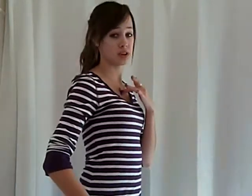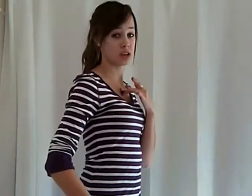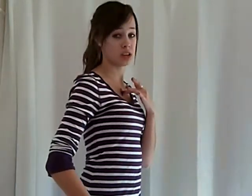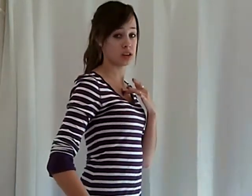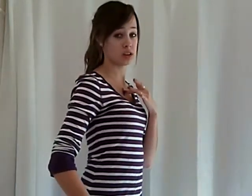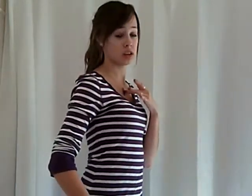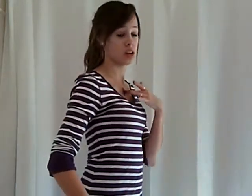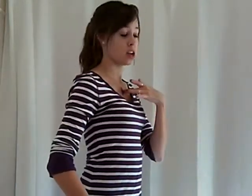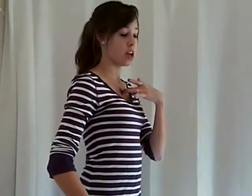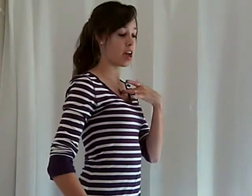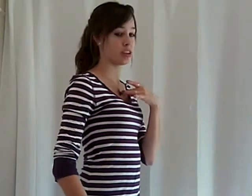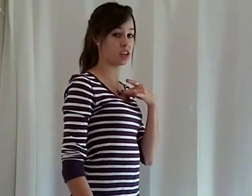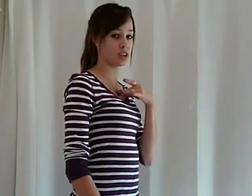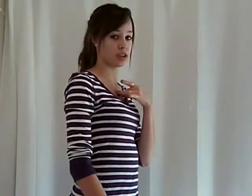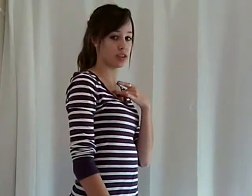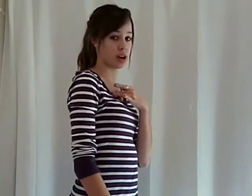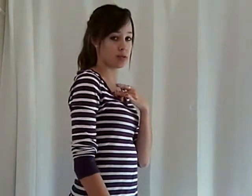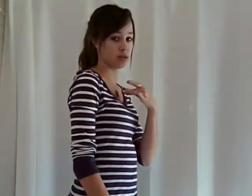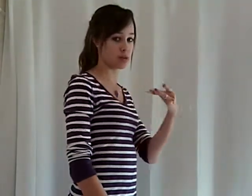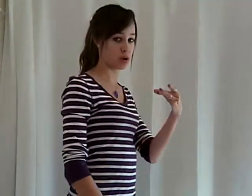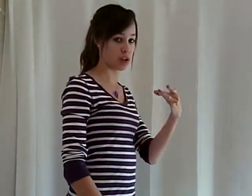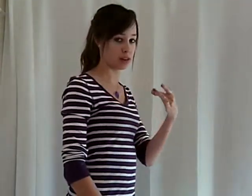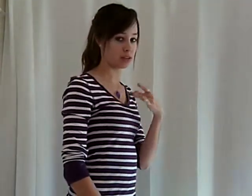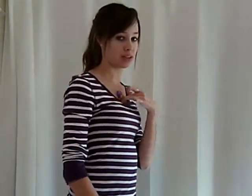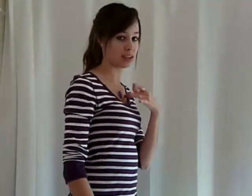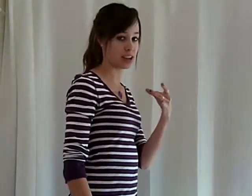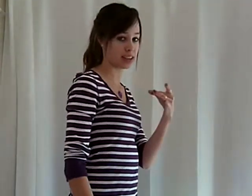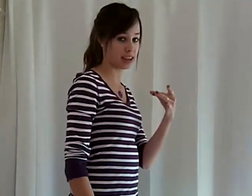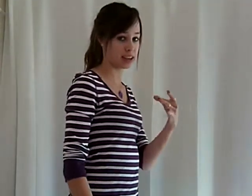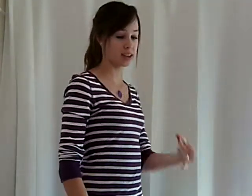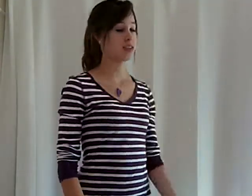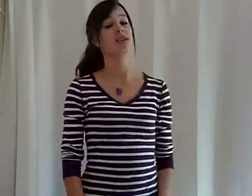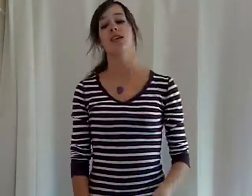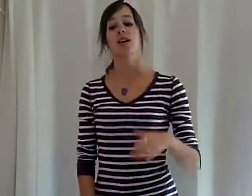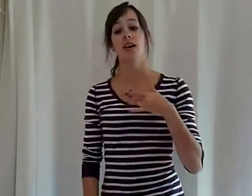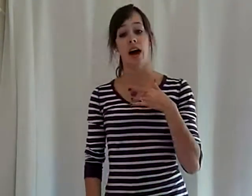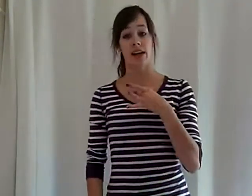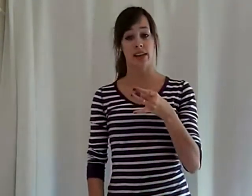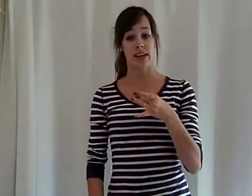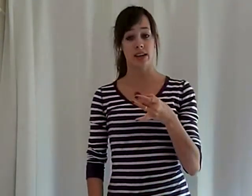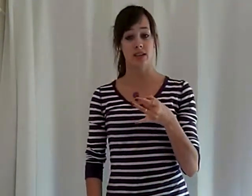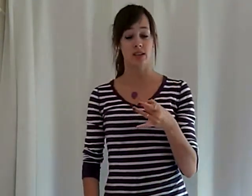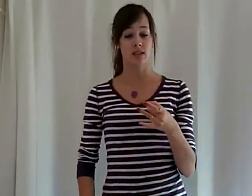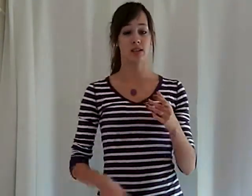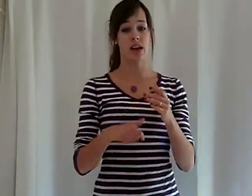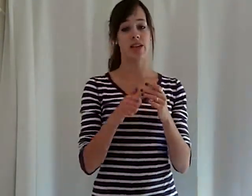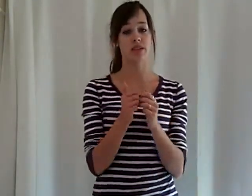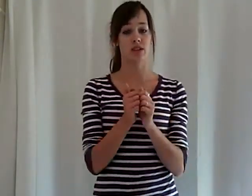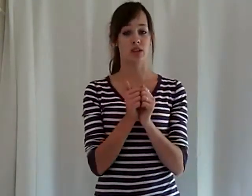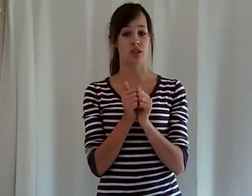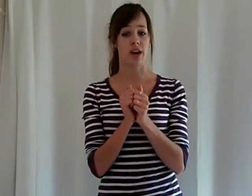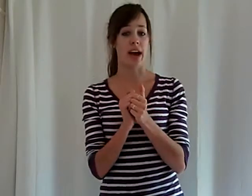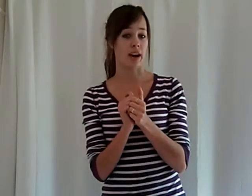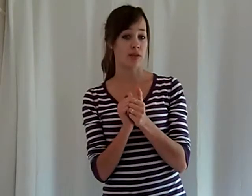here and then take your thumb and you pull out. It says I like. I like. And then you're going to do how.